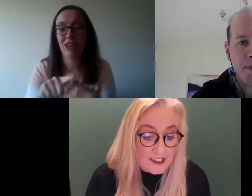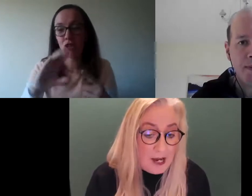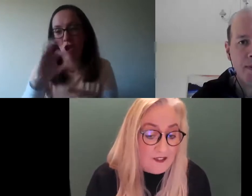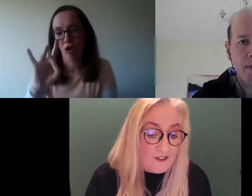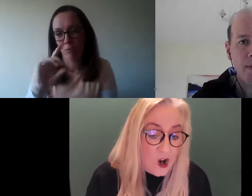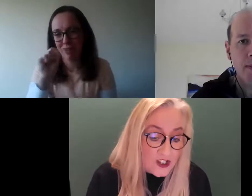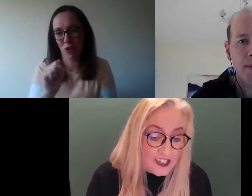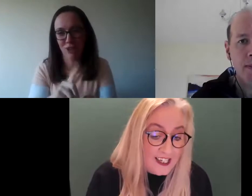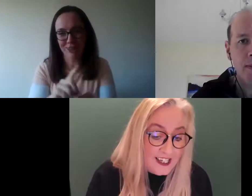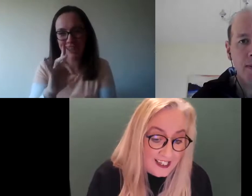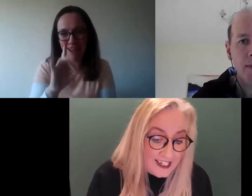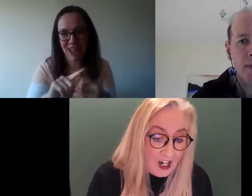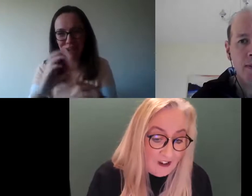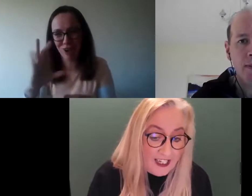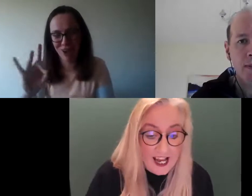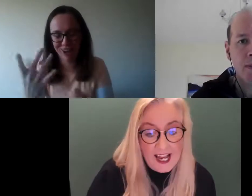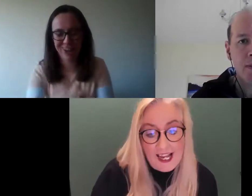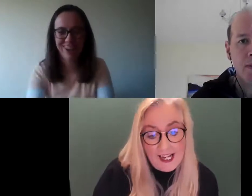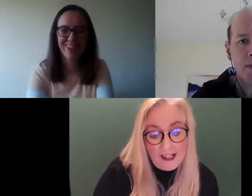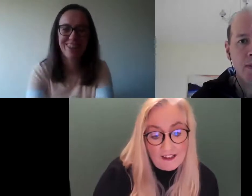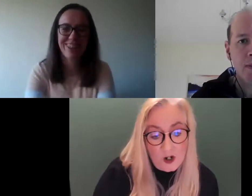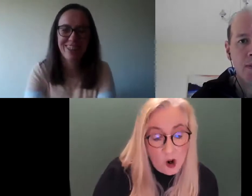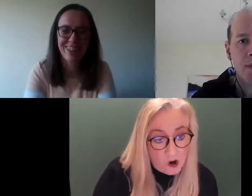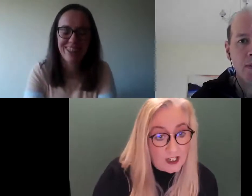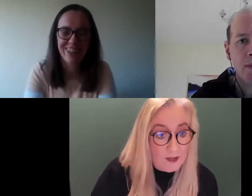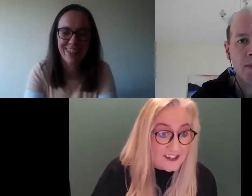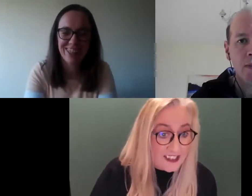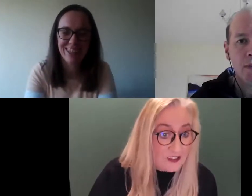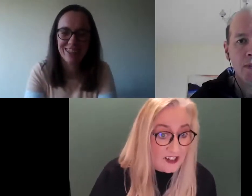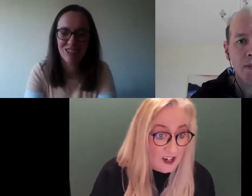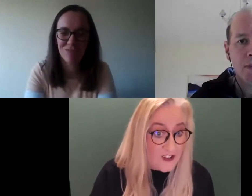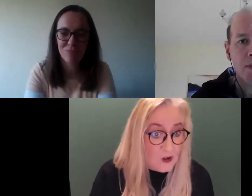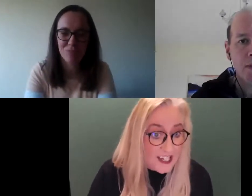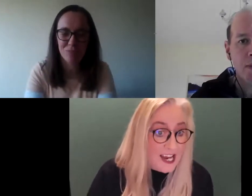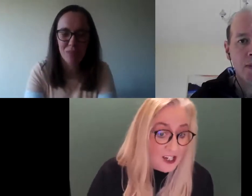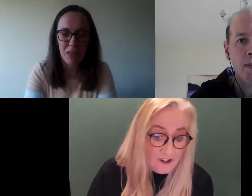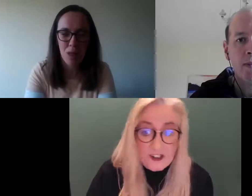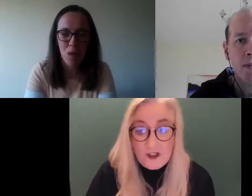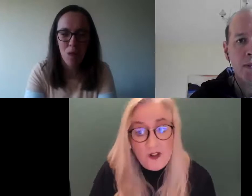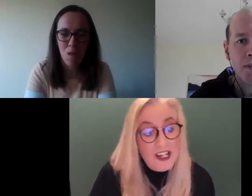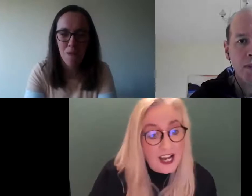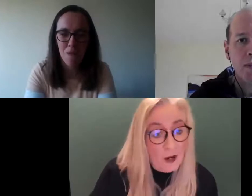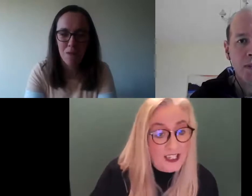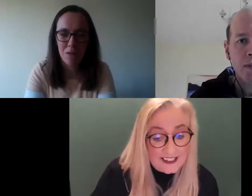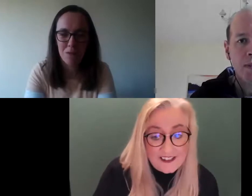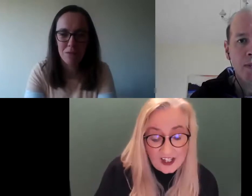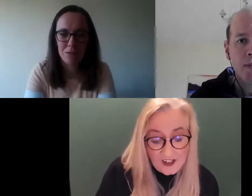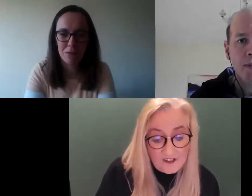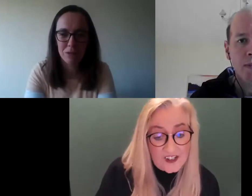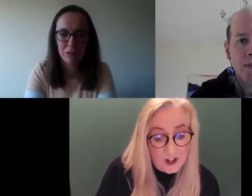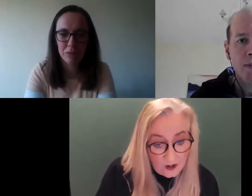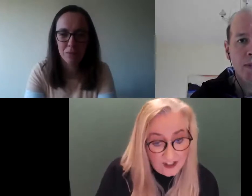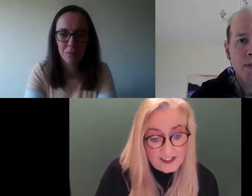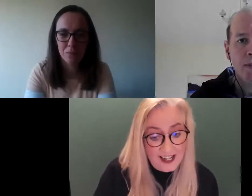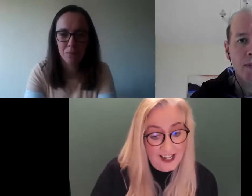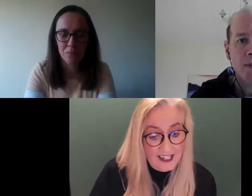something to happen for us in Kerry and Cork, because South Doc covers Cork and Kerry. So, I would like that text